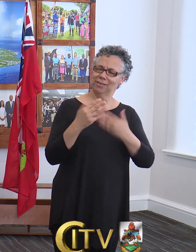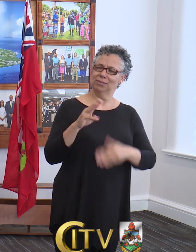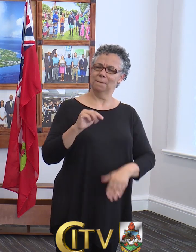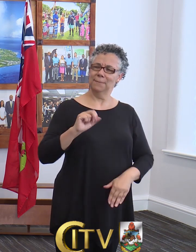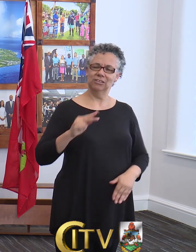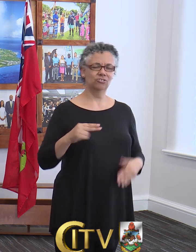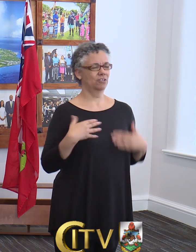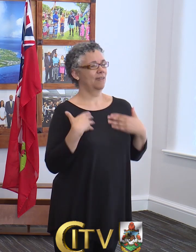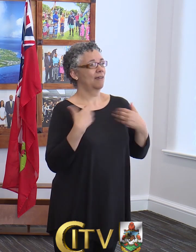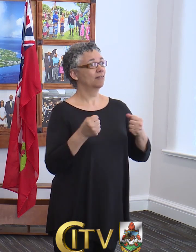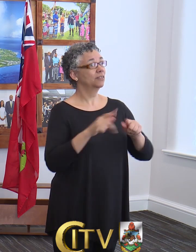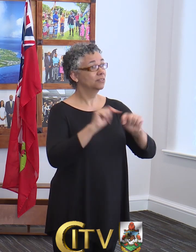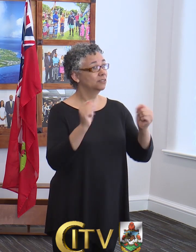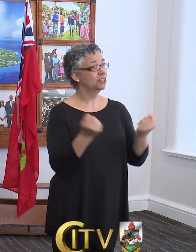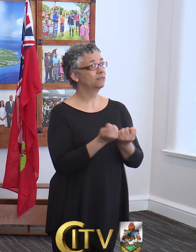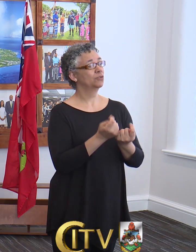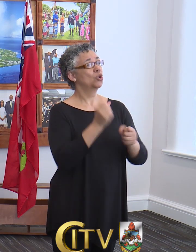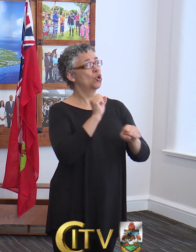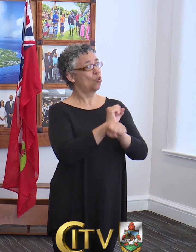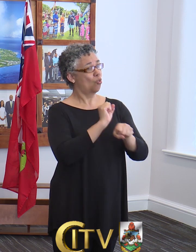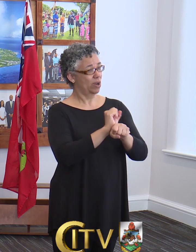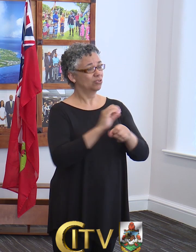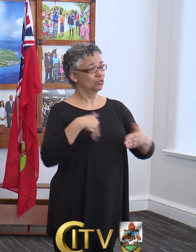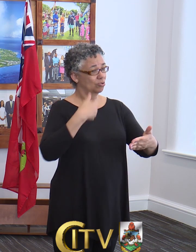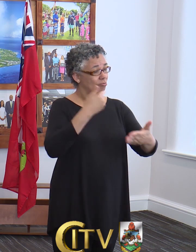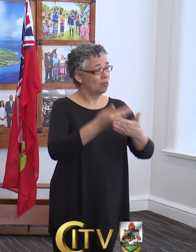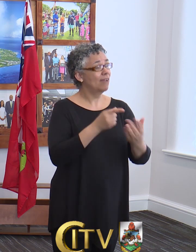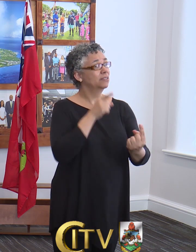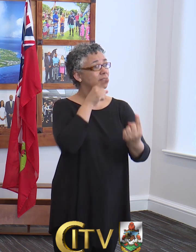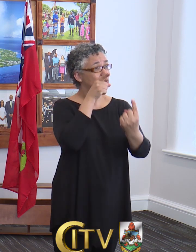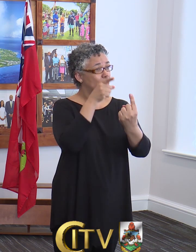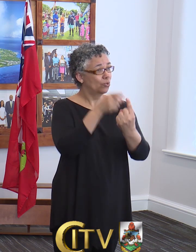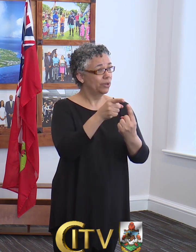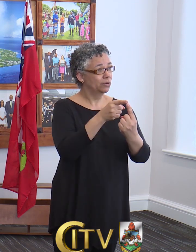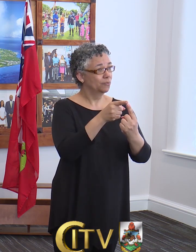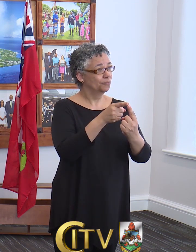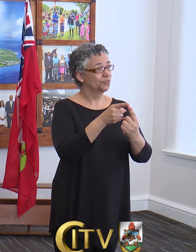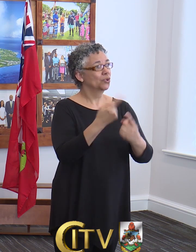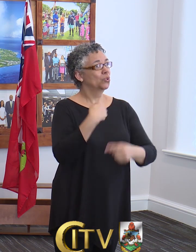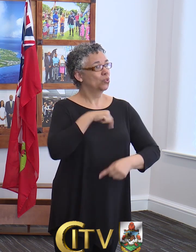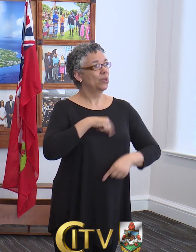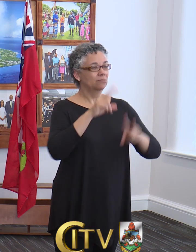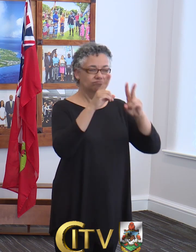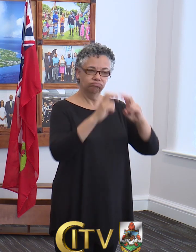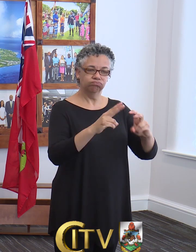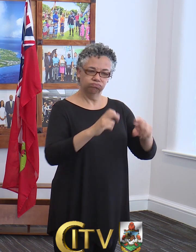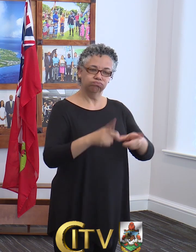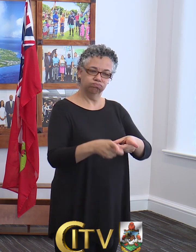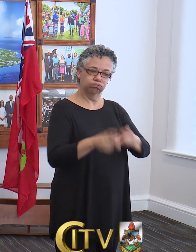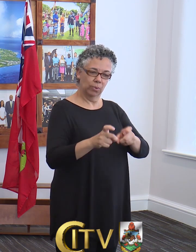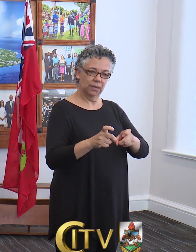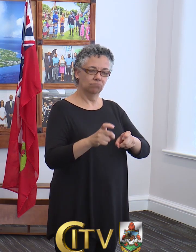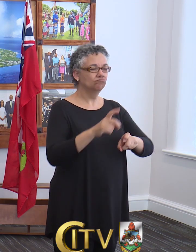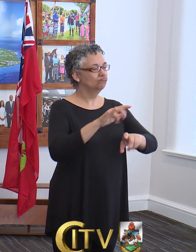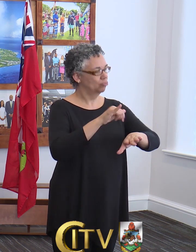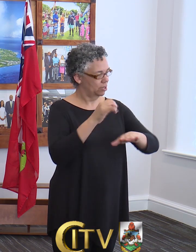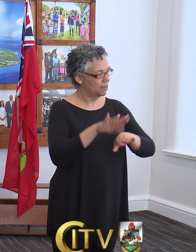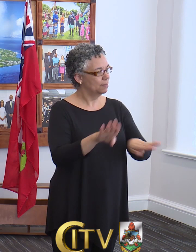for working to get us to this particular point where we can certainly diagnose these matters a lot quicker here on island.